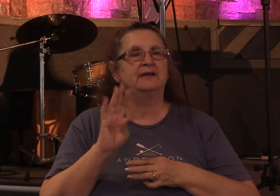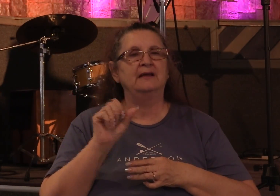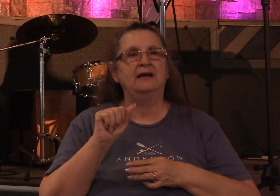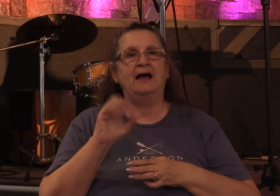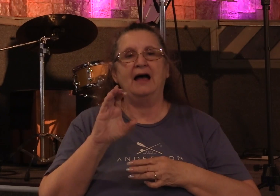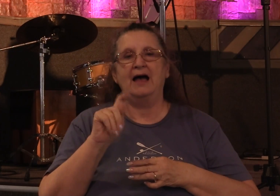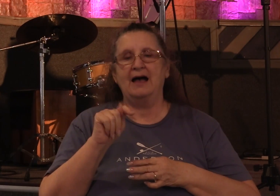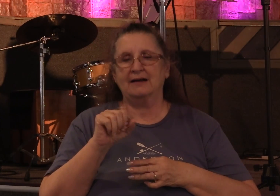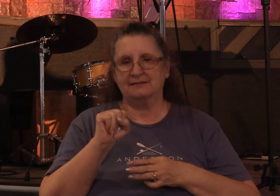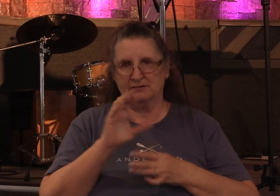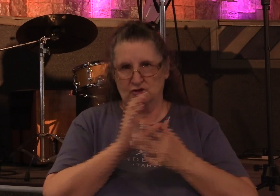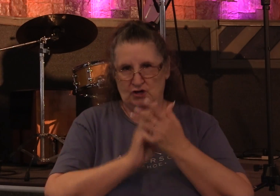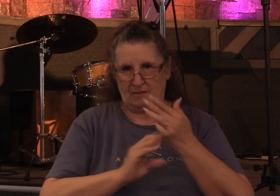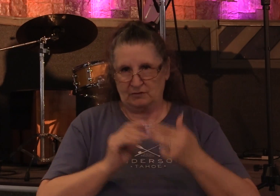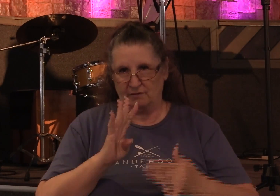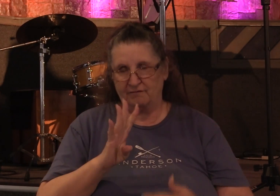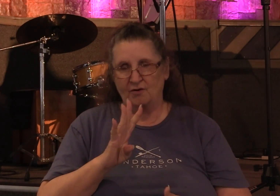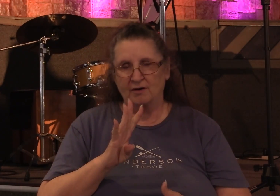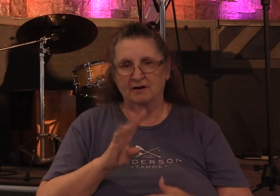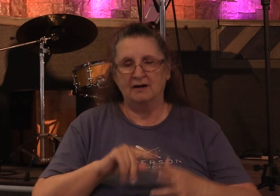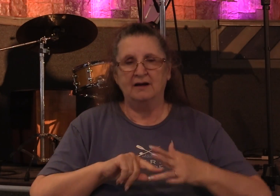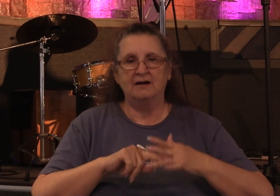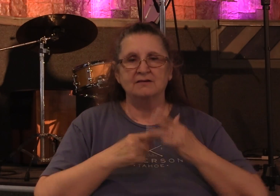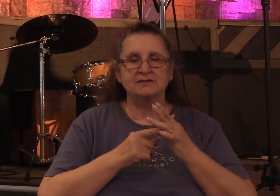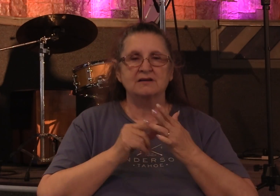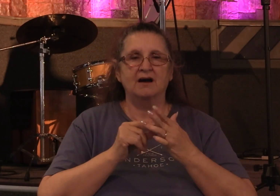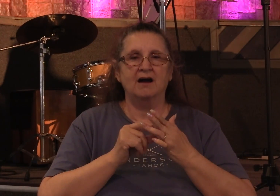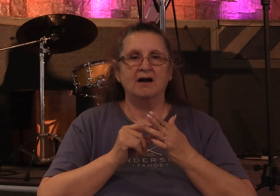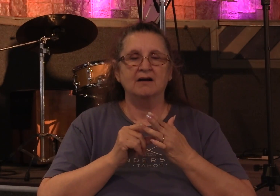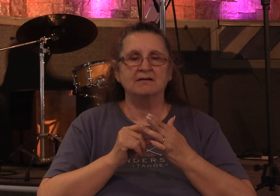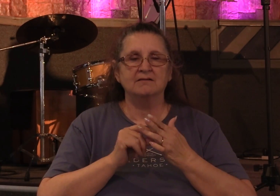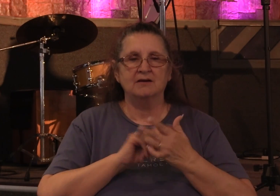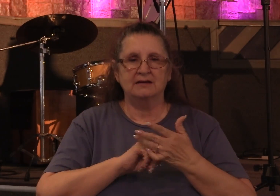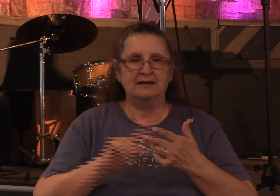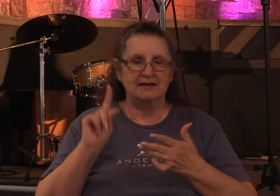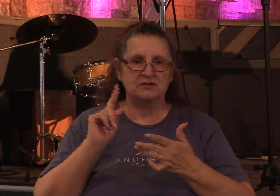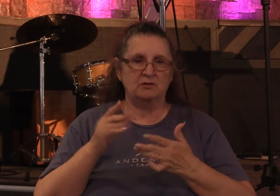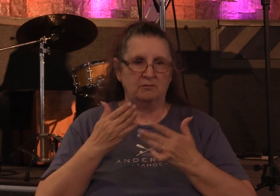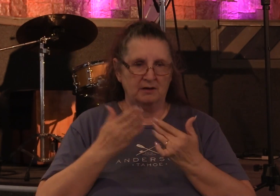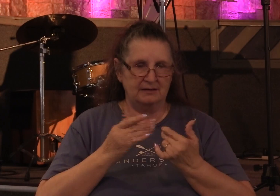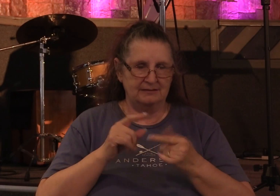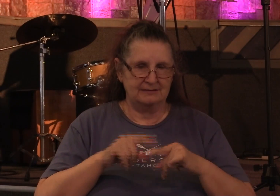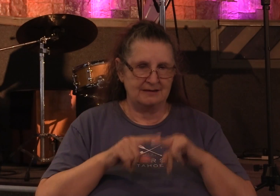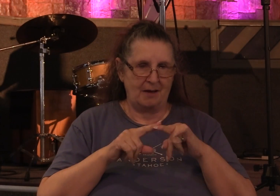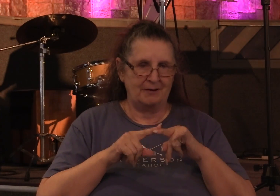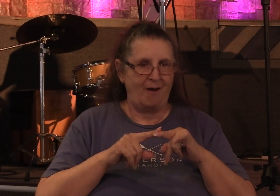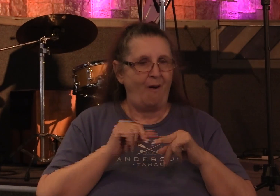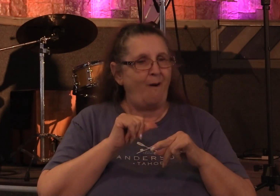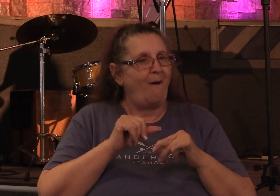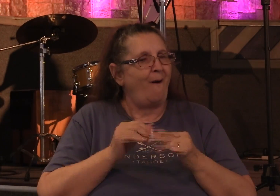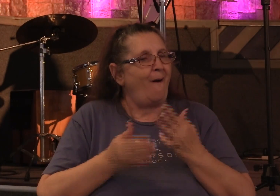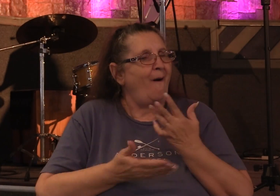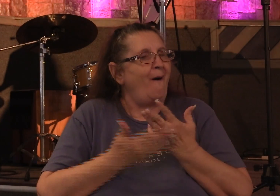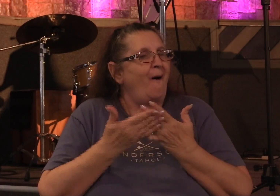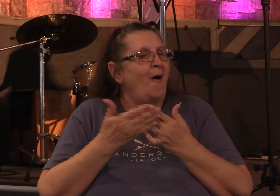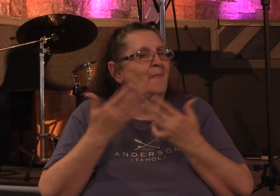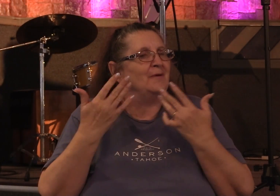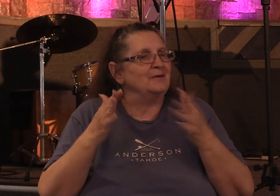chapter 4. We're going to be picking it up where we left off last week. We almost made it through chapter 4, but we stopped at verse